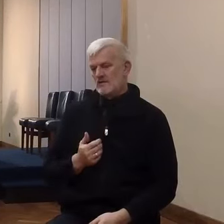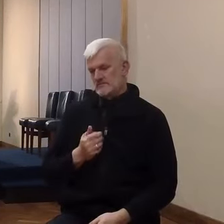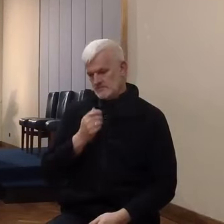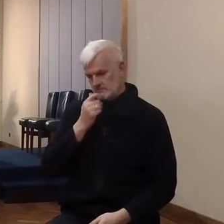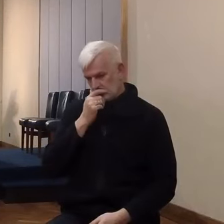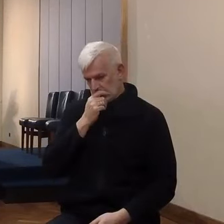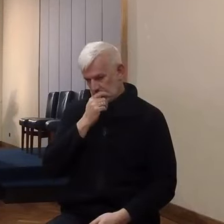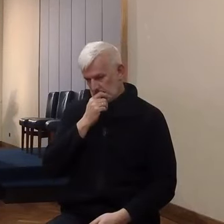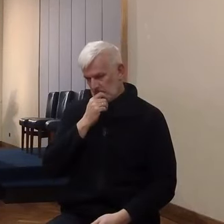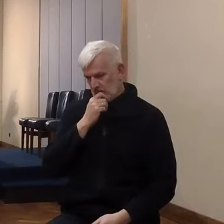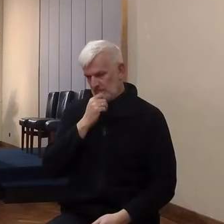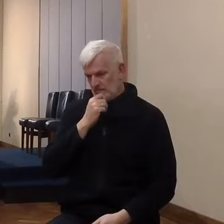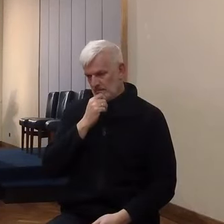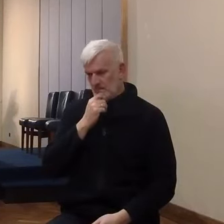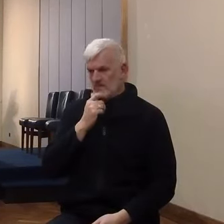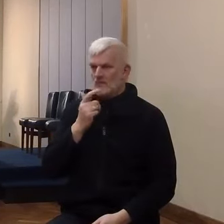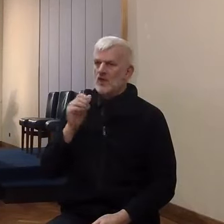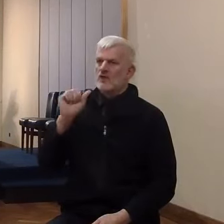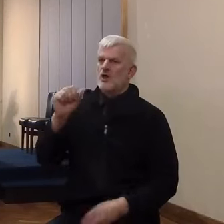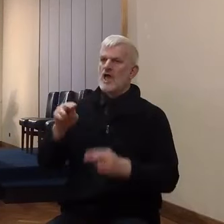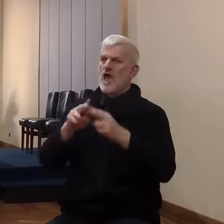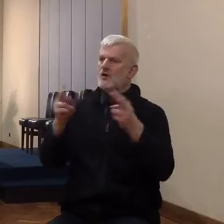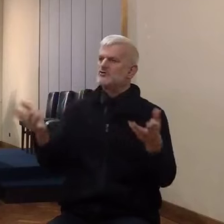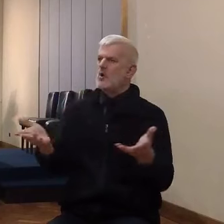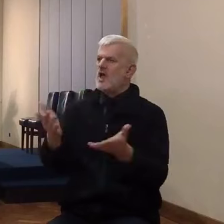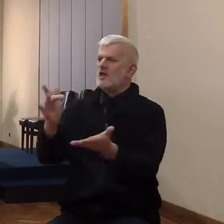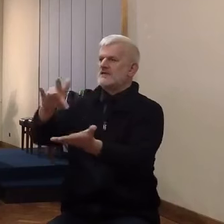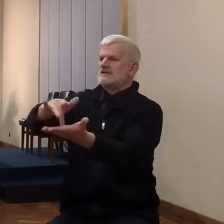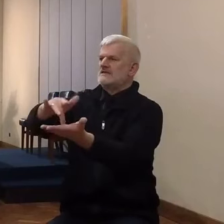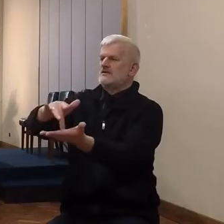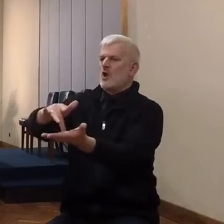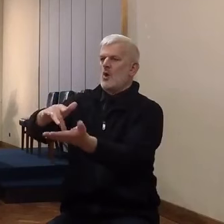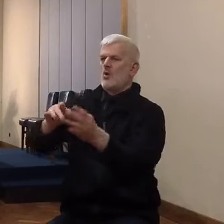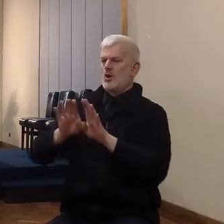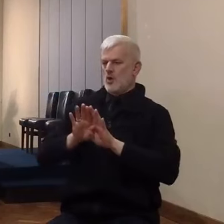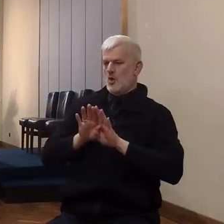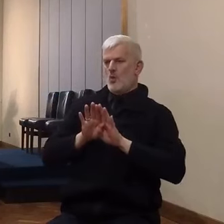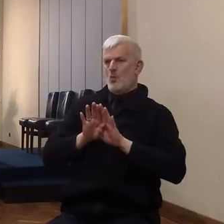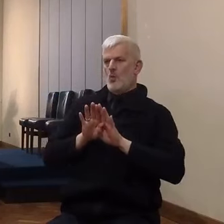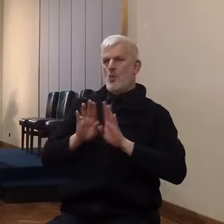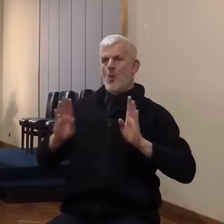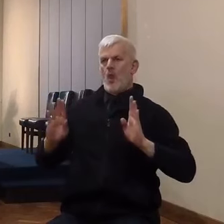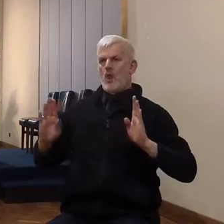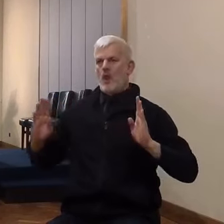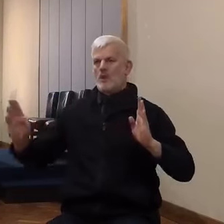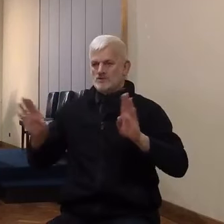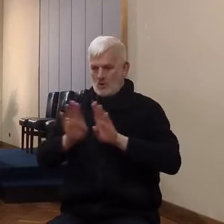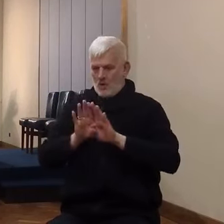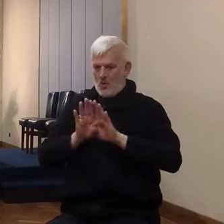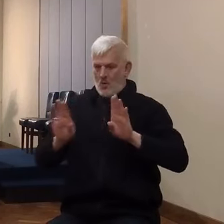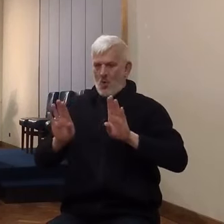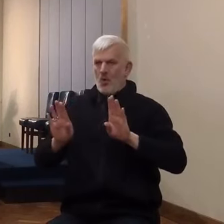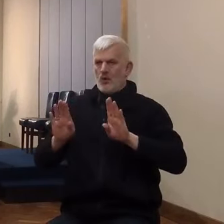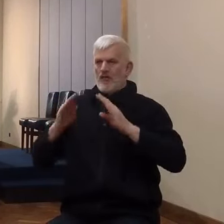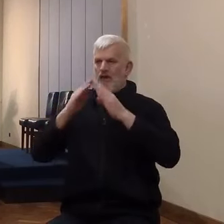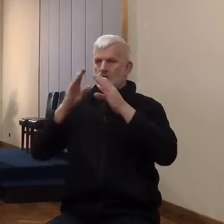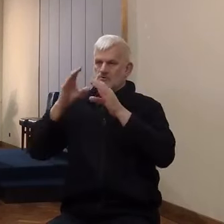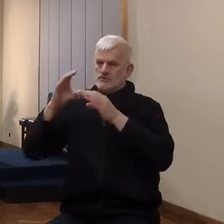It was a lean-to house, a flat roof of which would have come right up, level